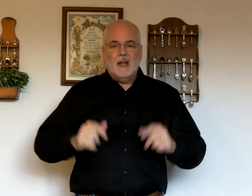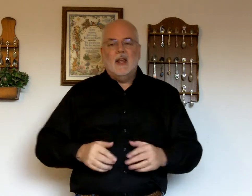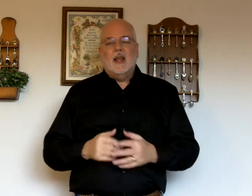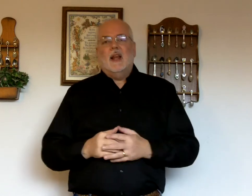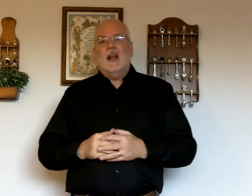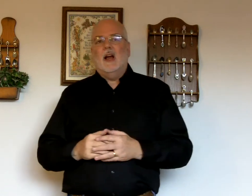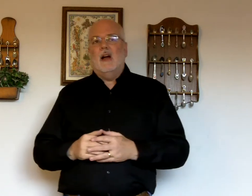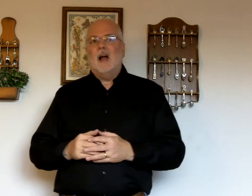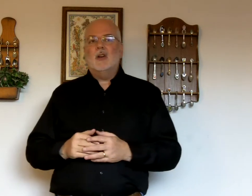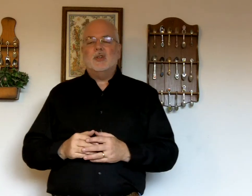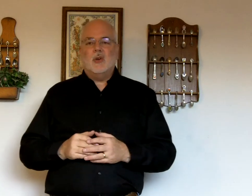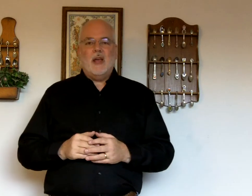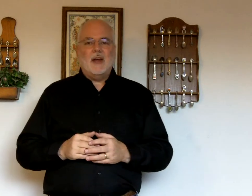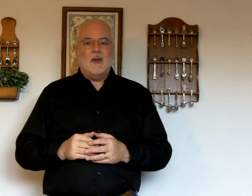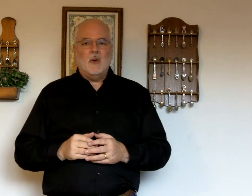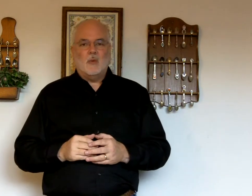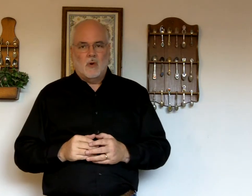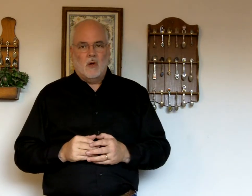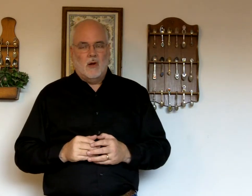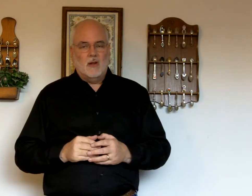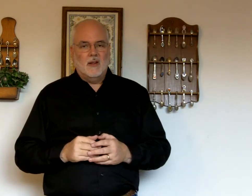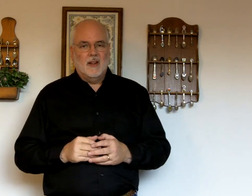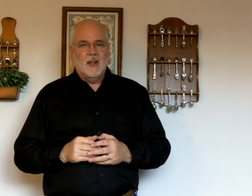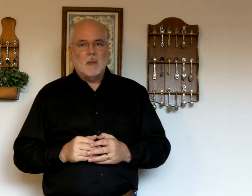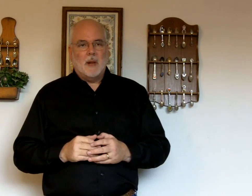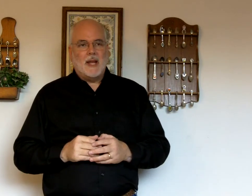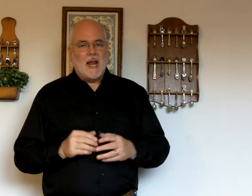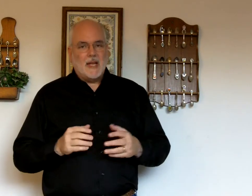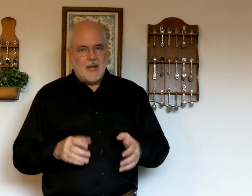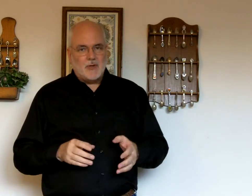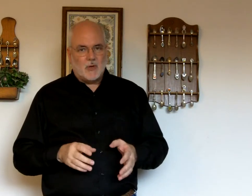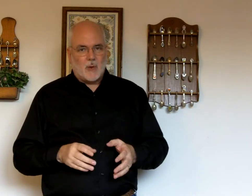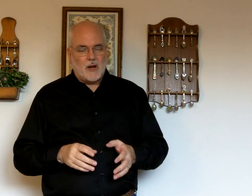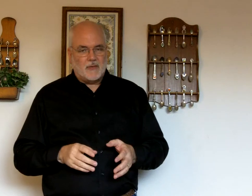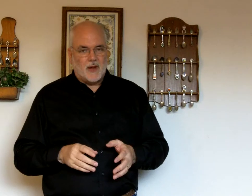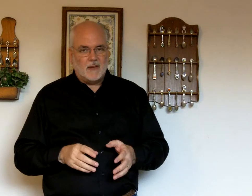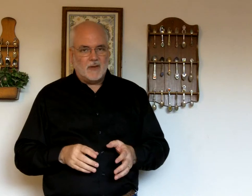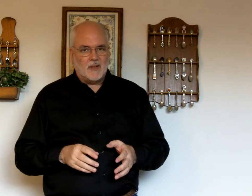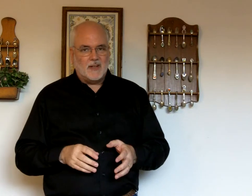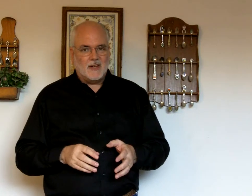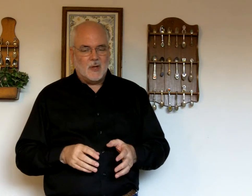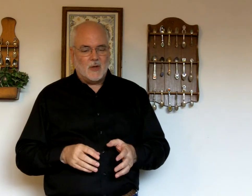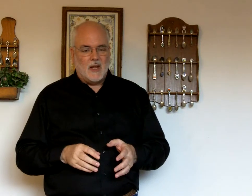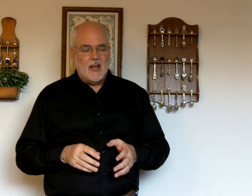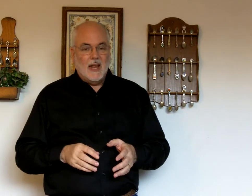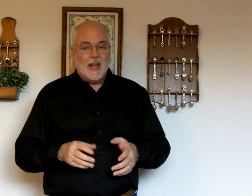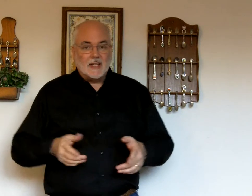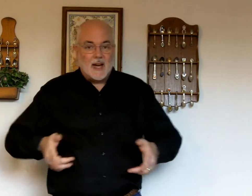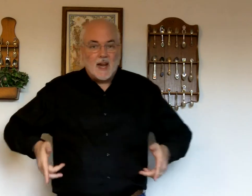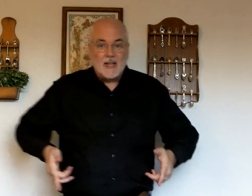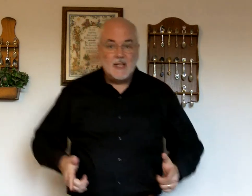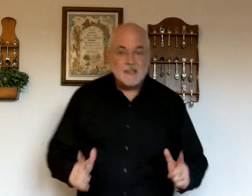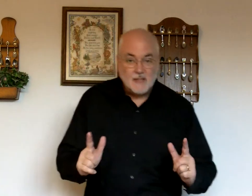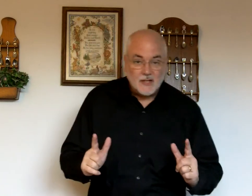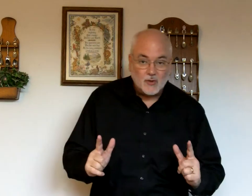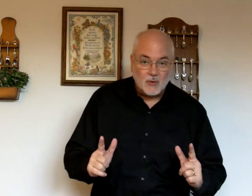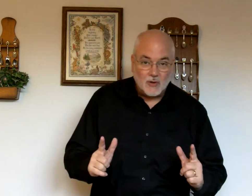Now, I'm going to show you how to do it wrong, but it kind of gives you the right flavor. Okay. It's kind of like six shooters.